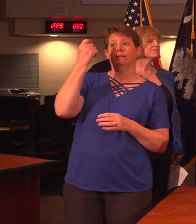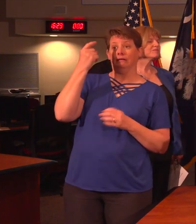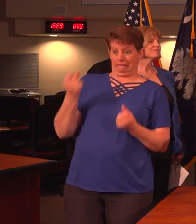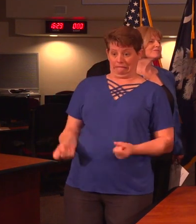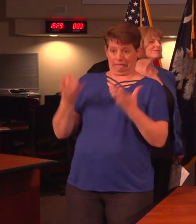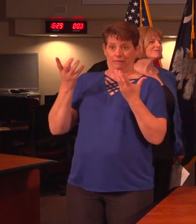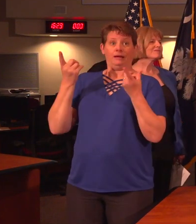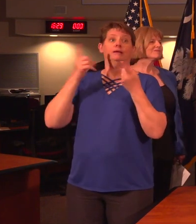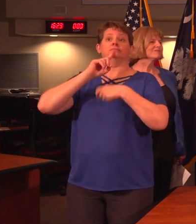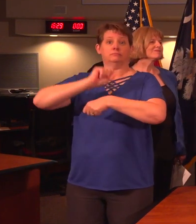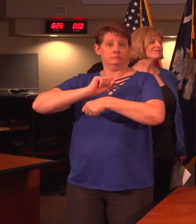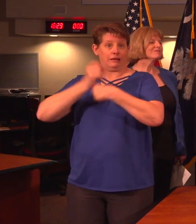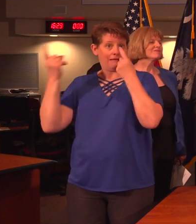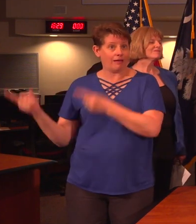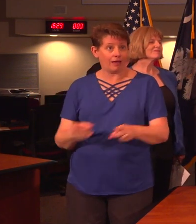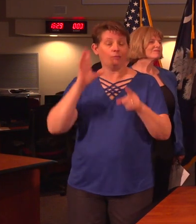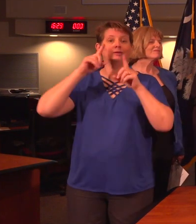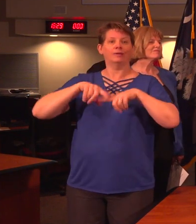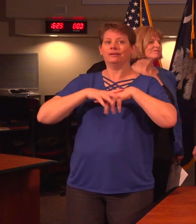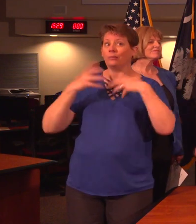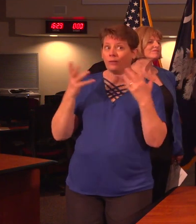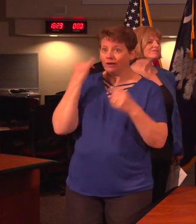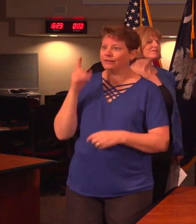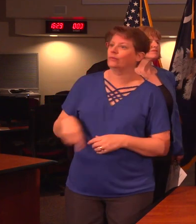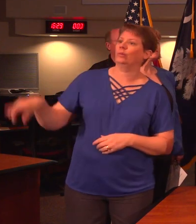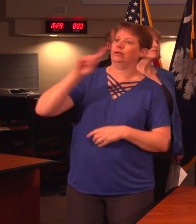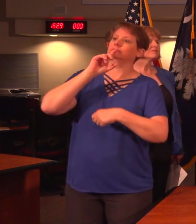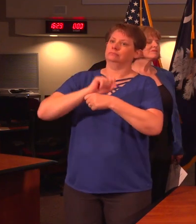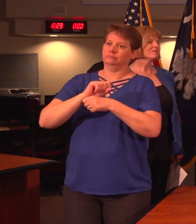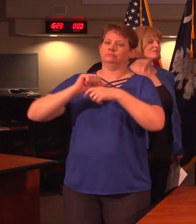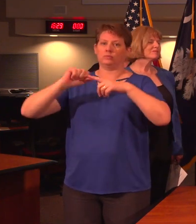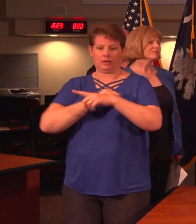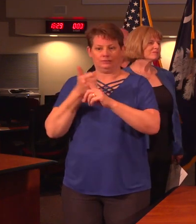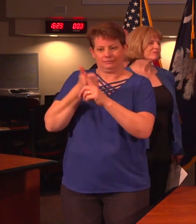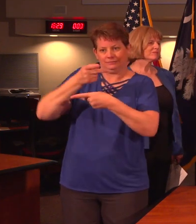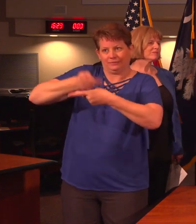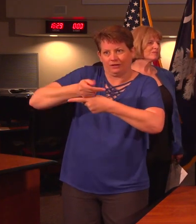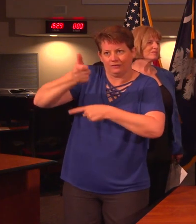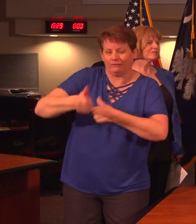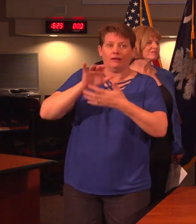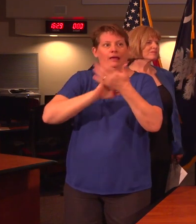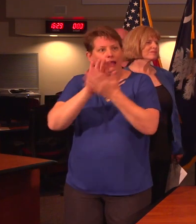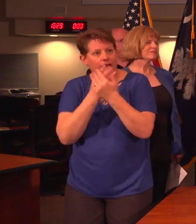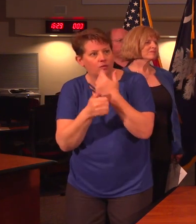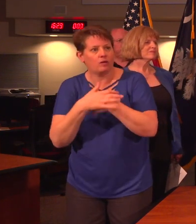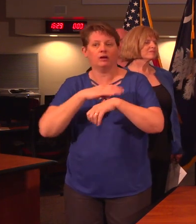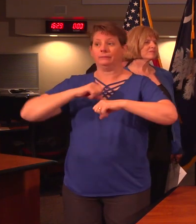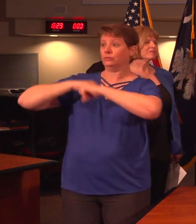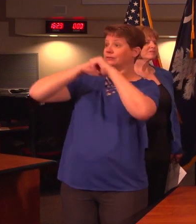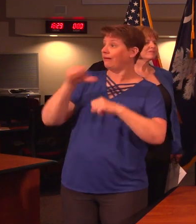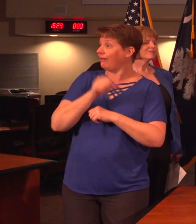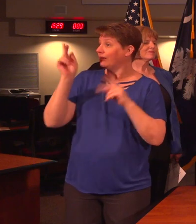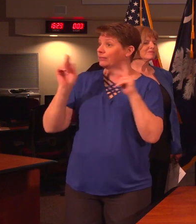depend in part on all of our efforts to practice good personal hygiene, like hand washing, and protecting others by